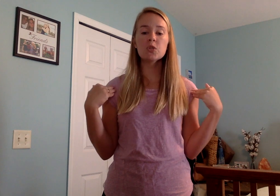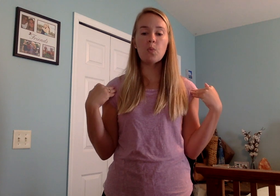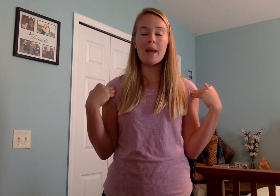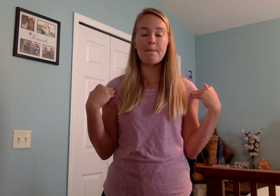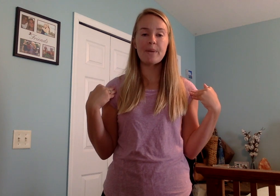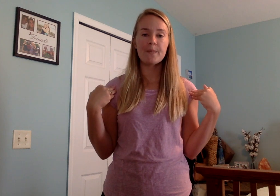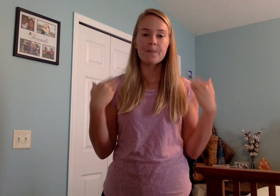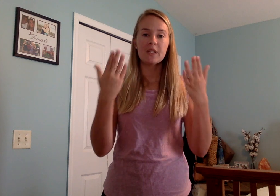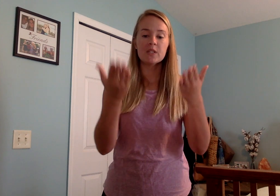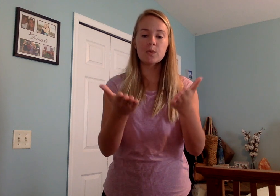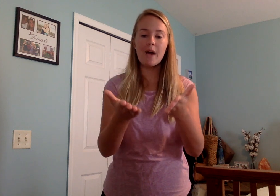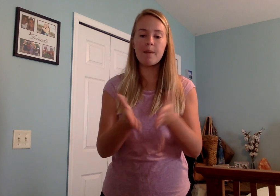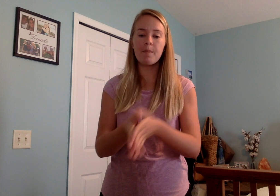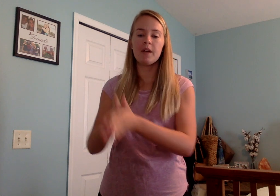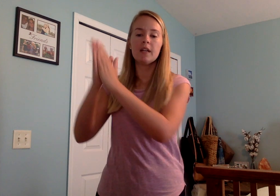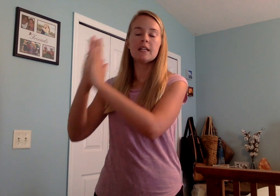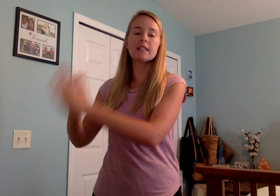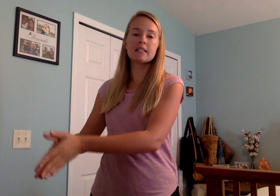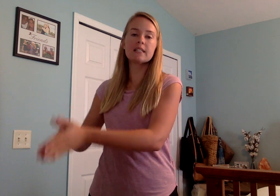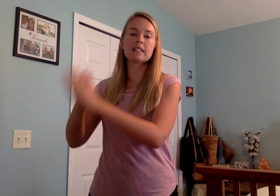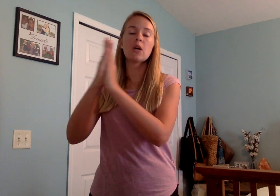Swipe, swipe, sw-